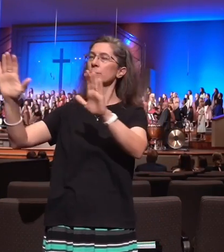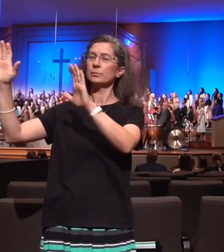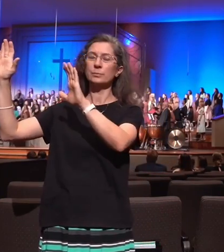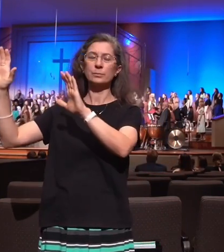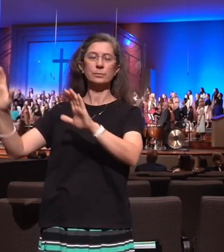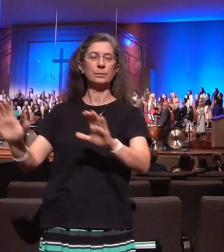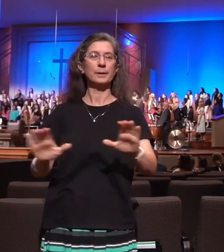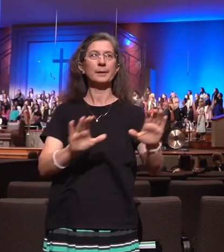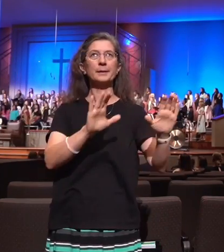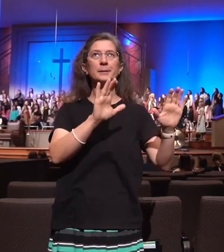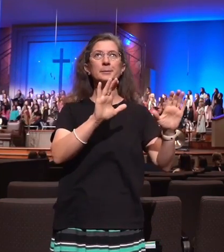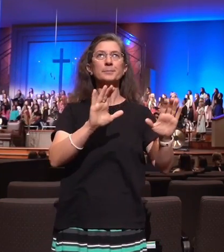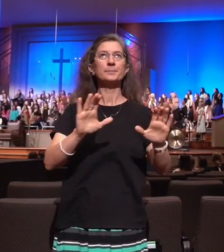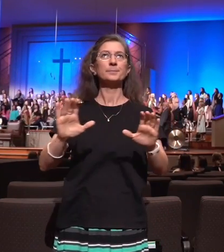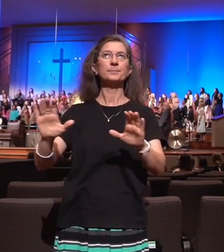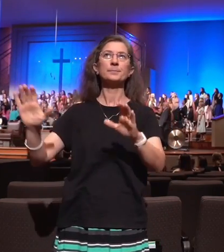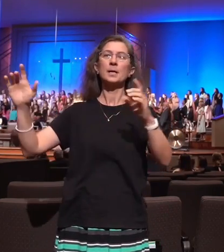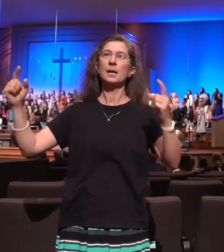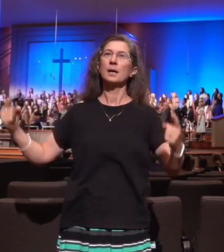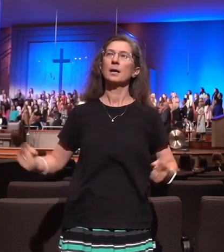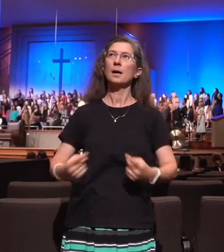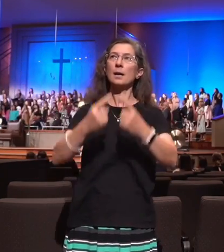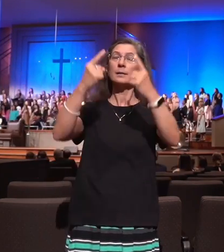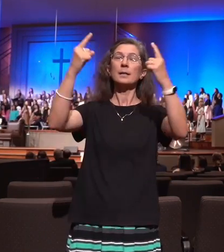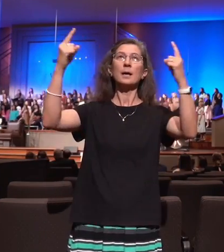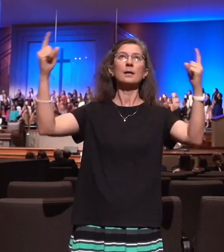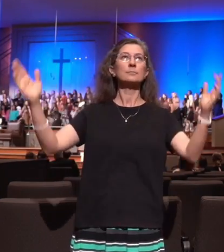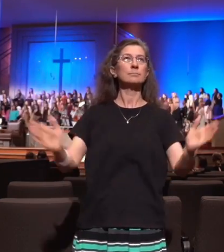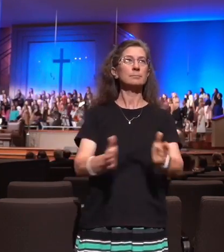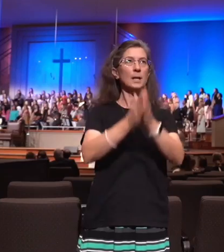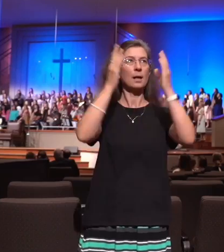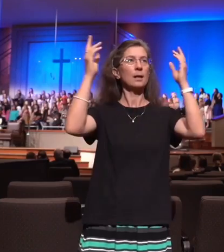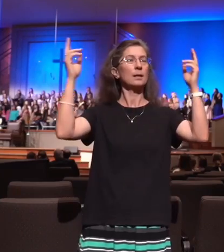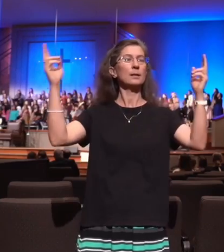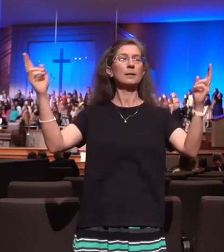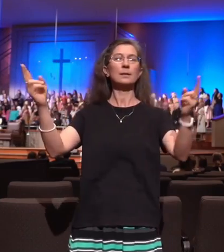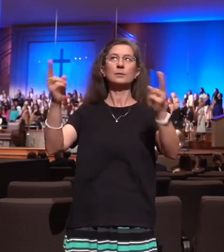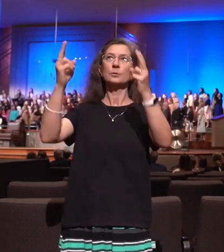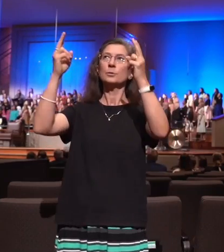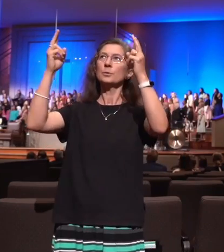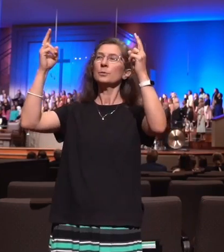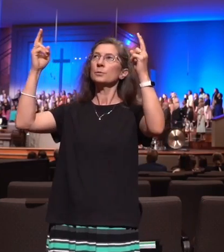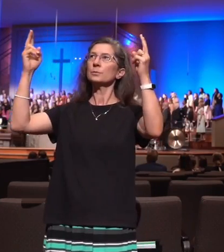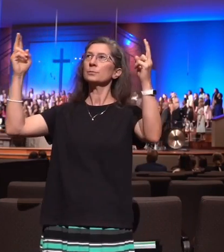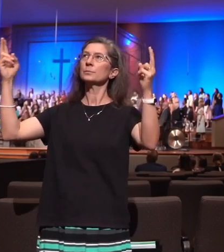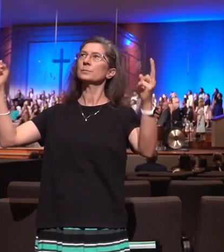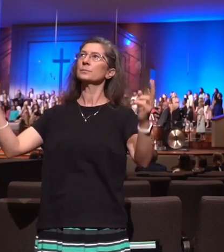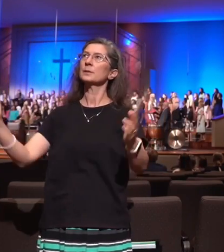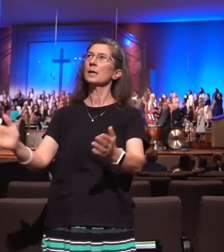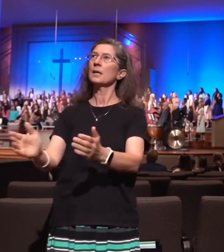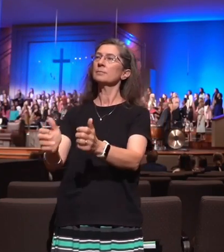Let every hallelujah, let every glad refrain,